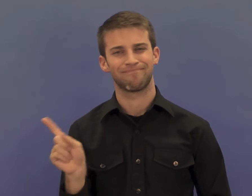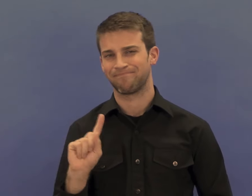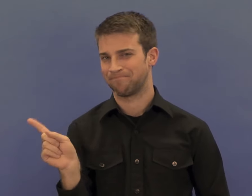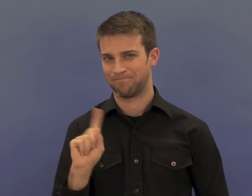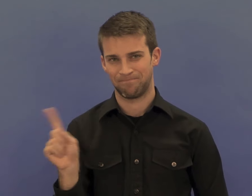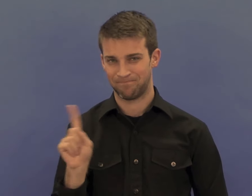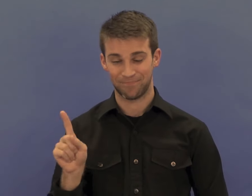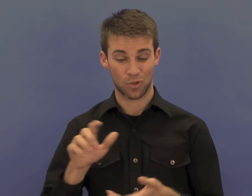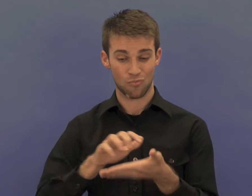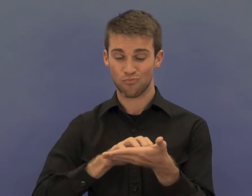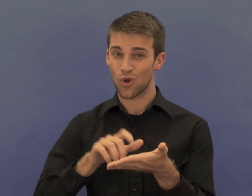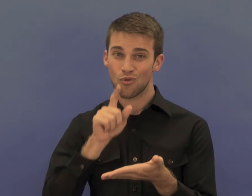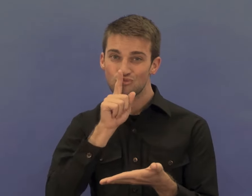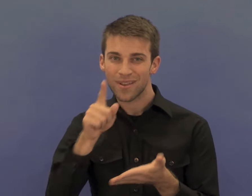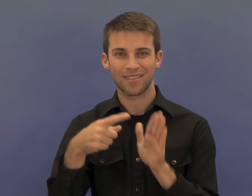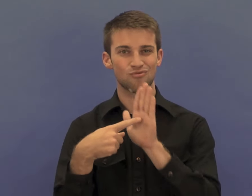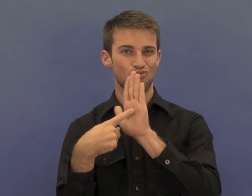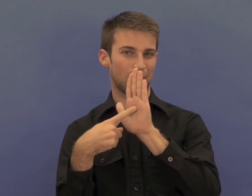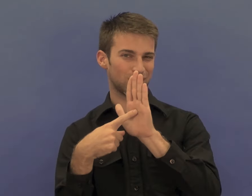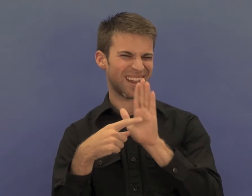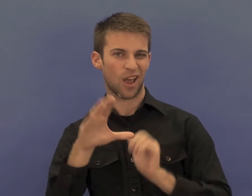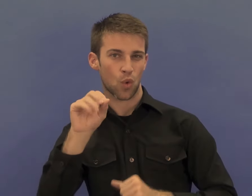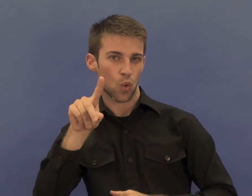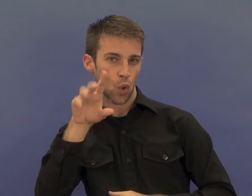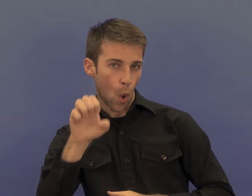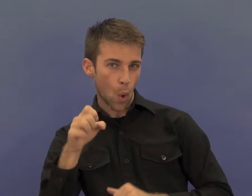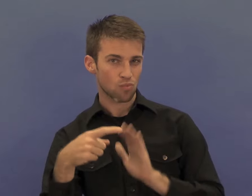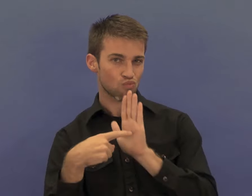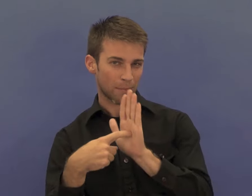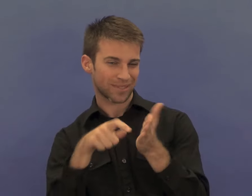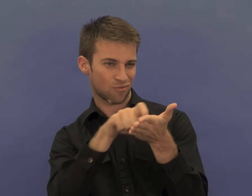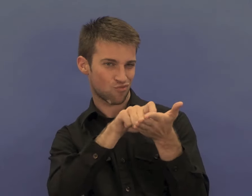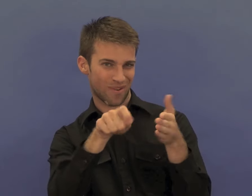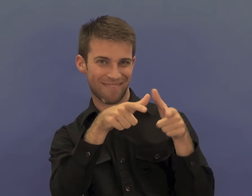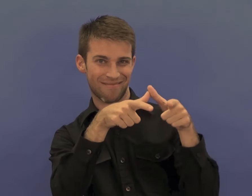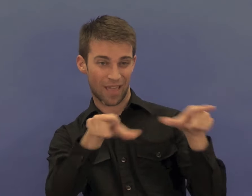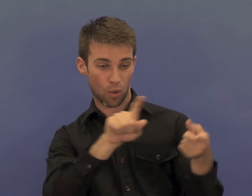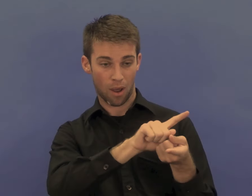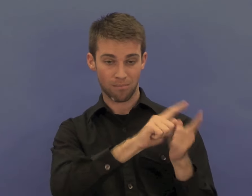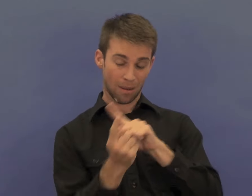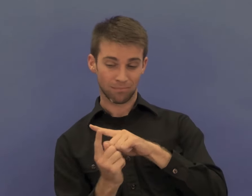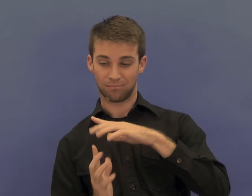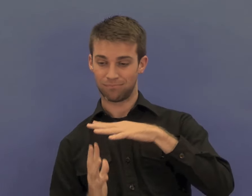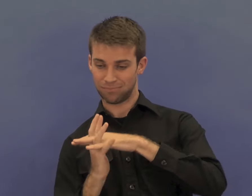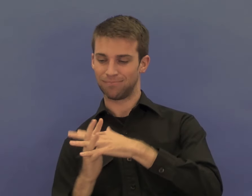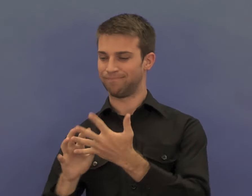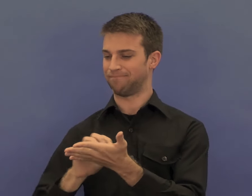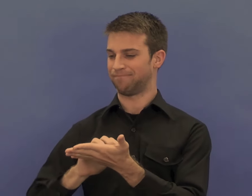It should be noted that Braille is not a language, but rather a code representing written language.